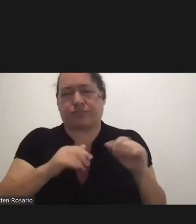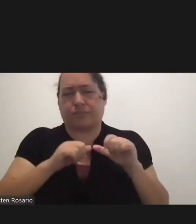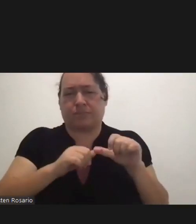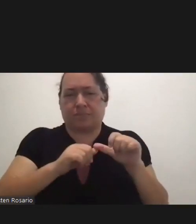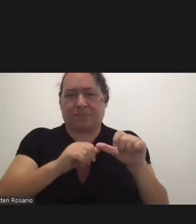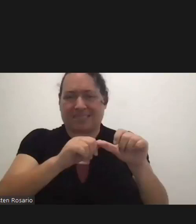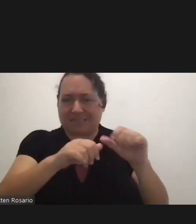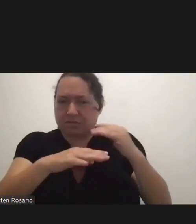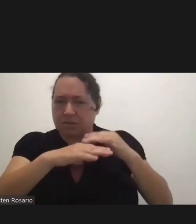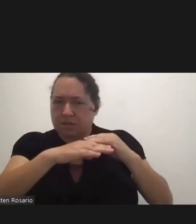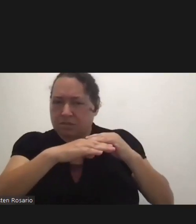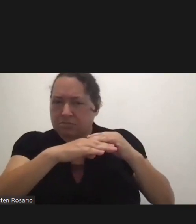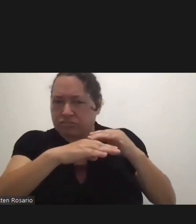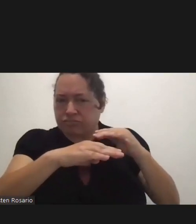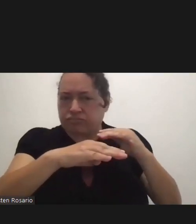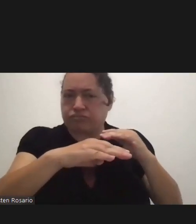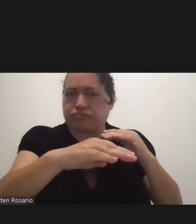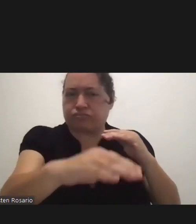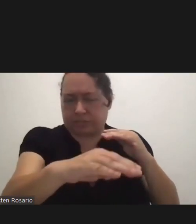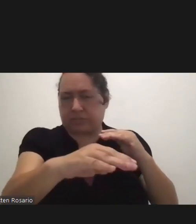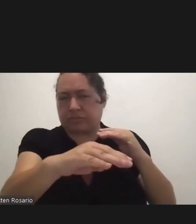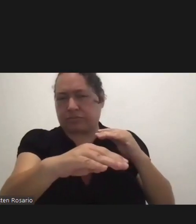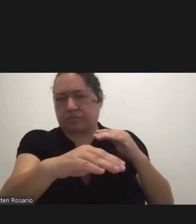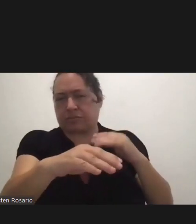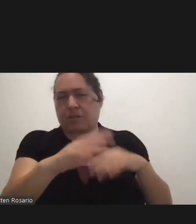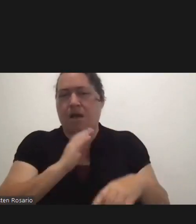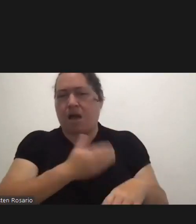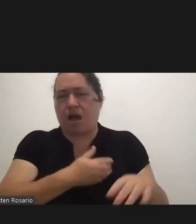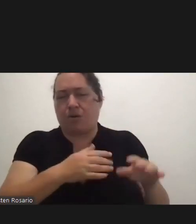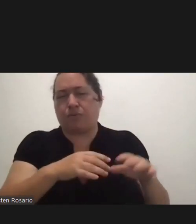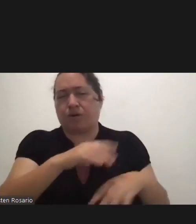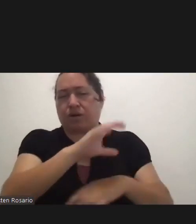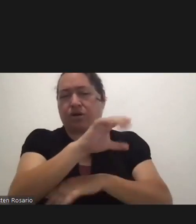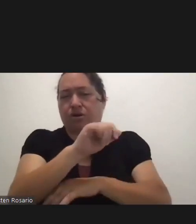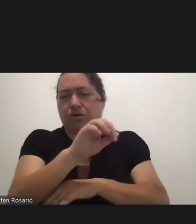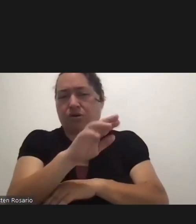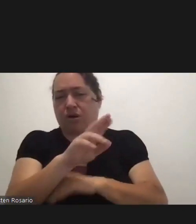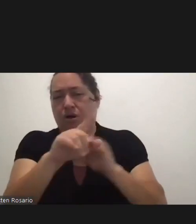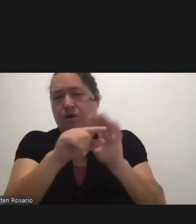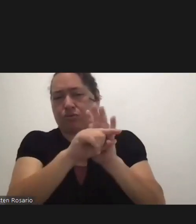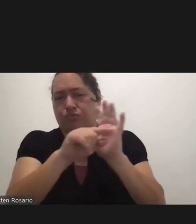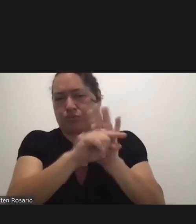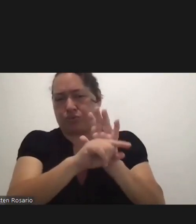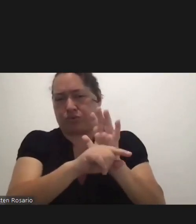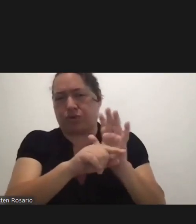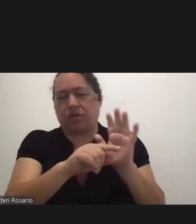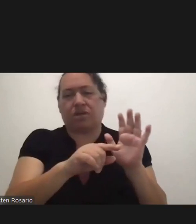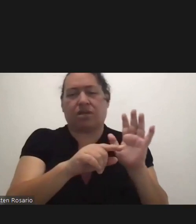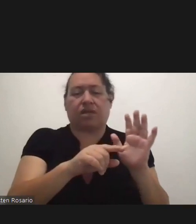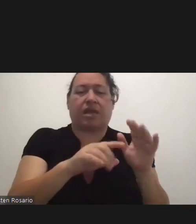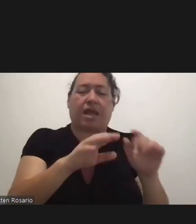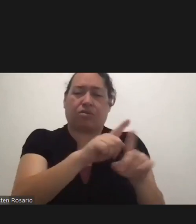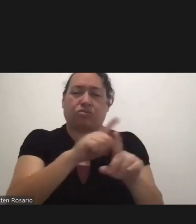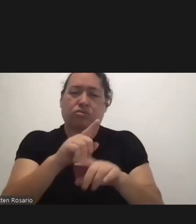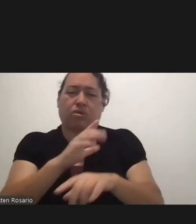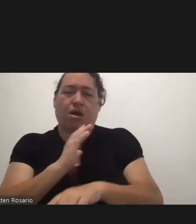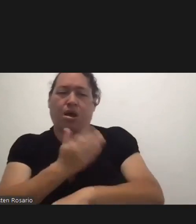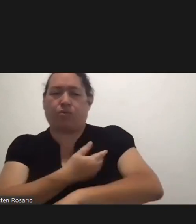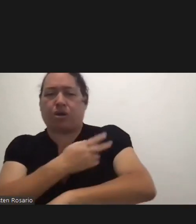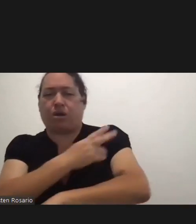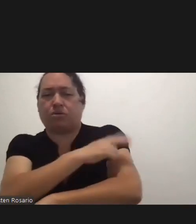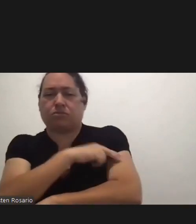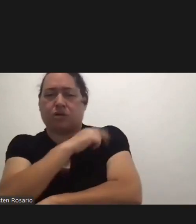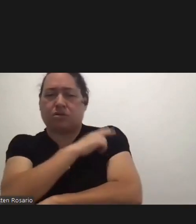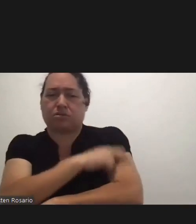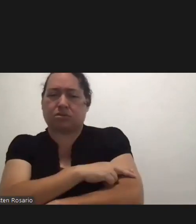are in terms of our CARS score, in terms of our hospitalization. And the confidence I